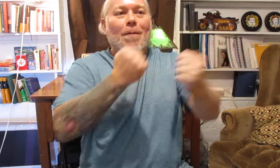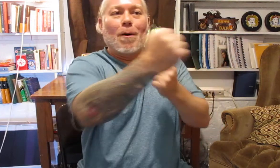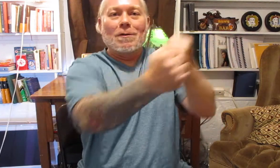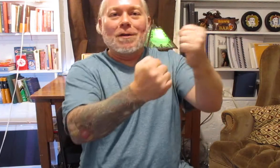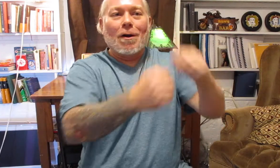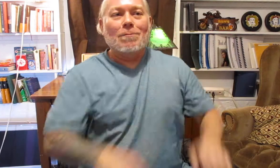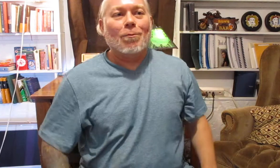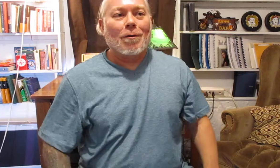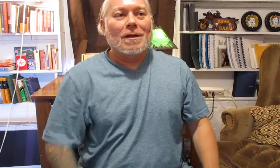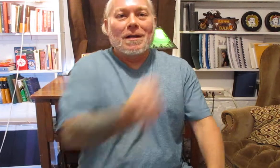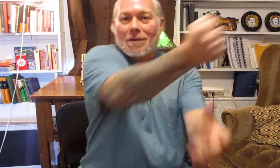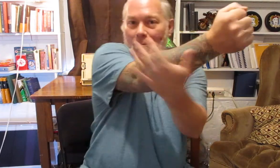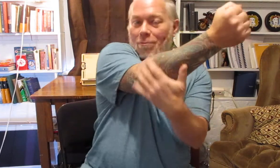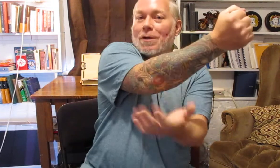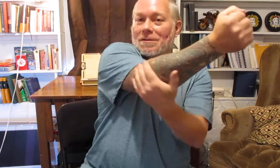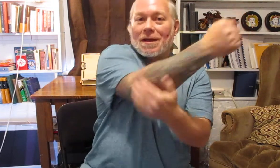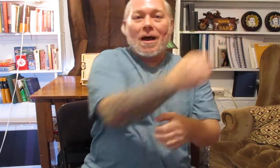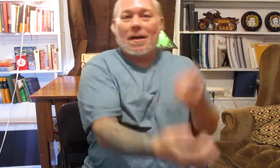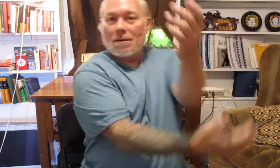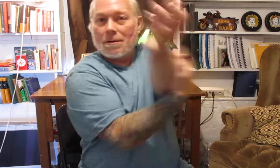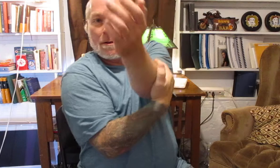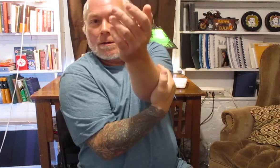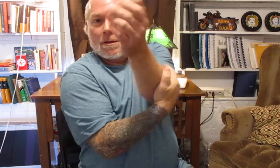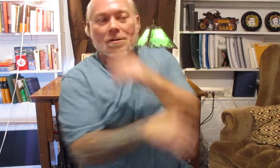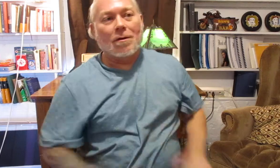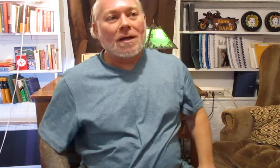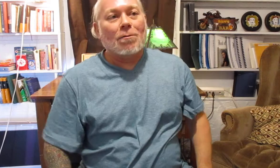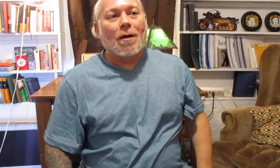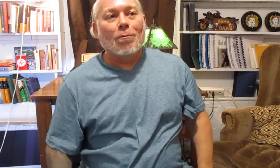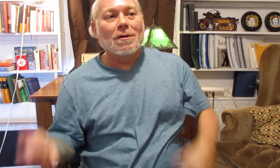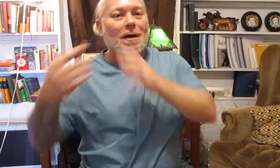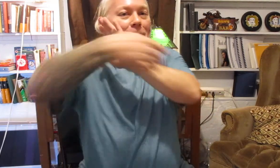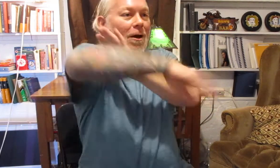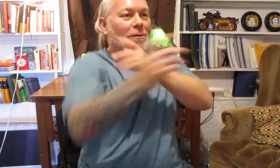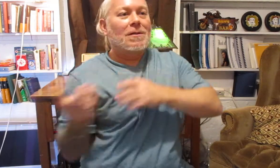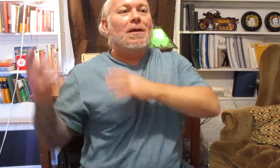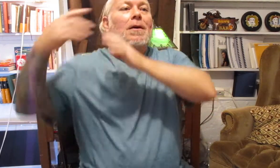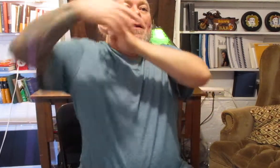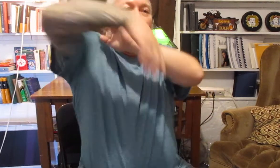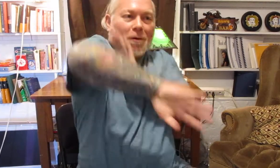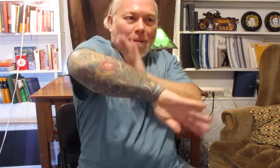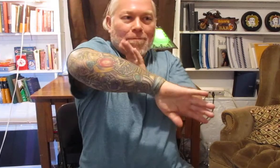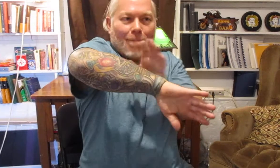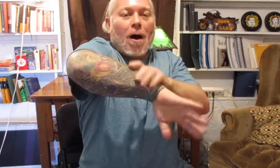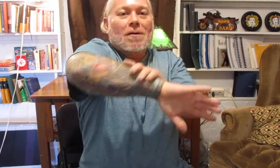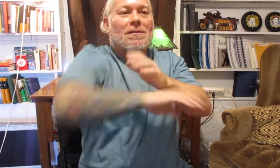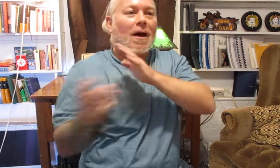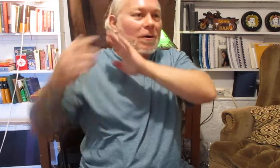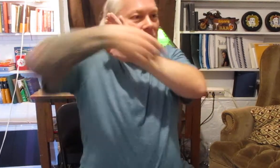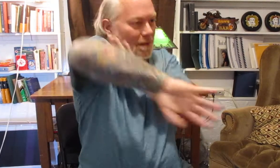opponent's arms we're only dealing with one side so that's why on the wooden dummy you always see them drop the Bong Sao in the